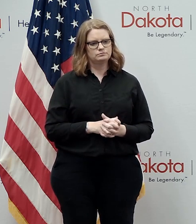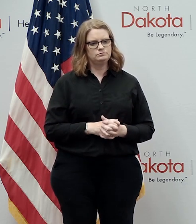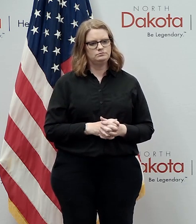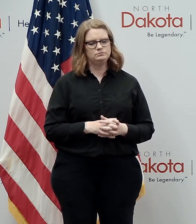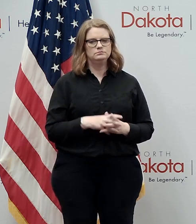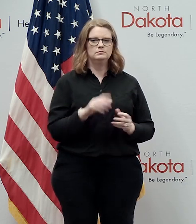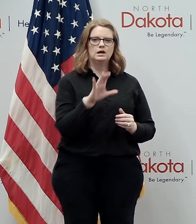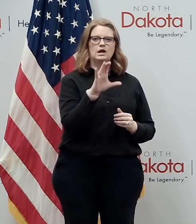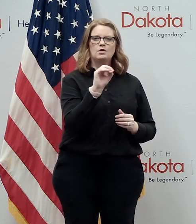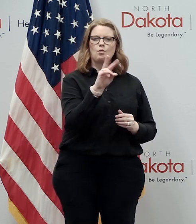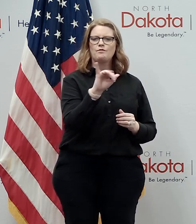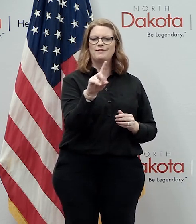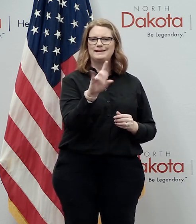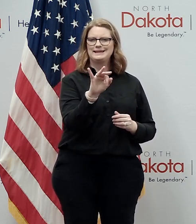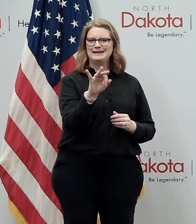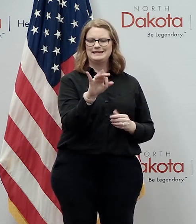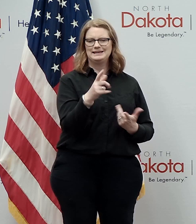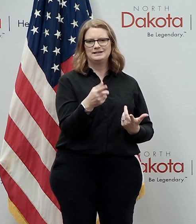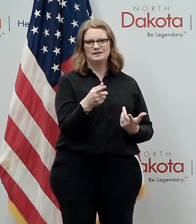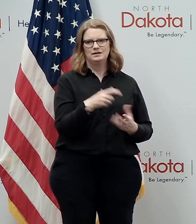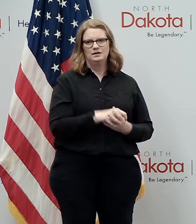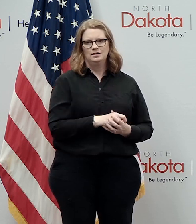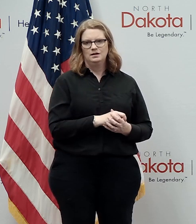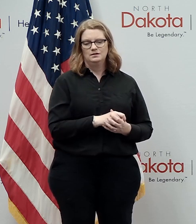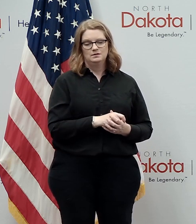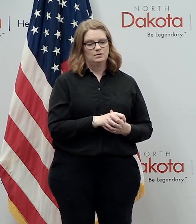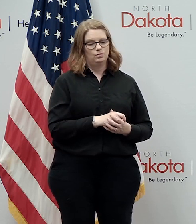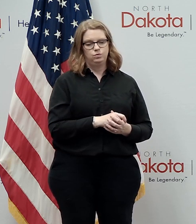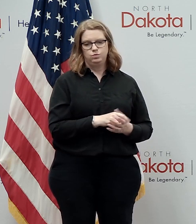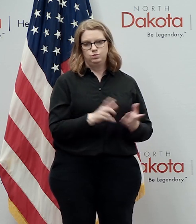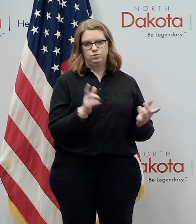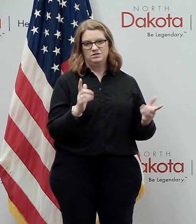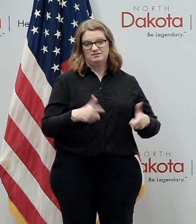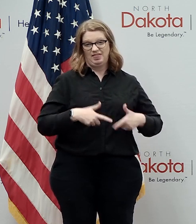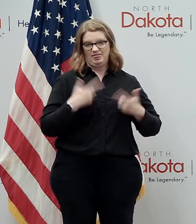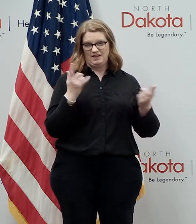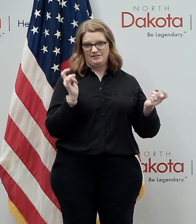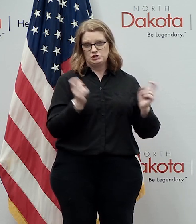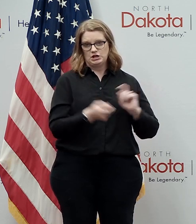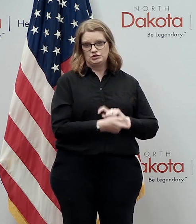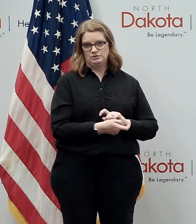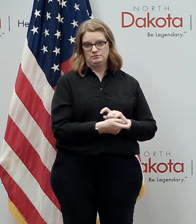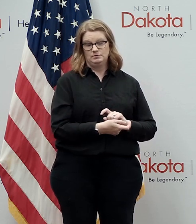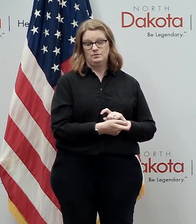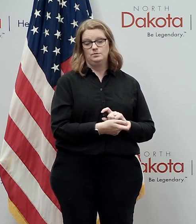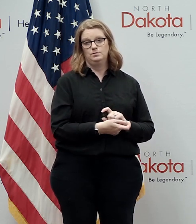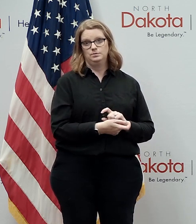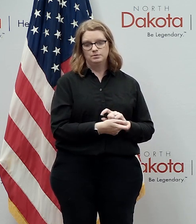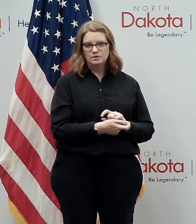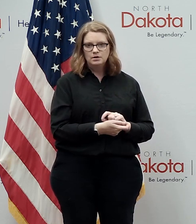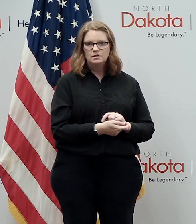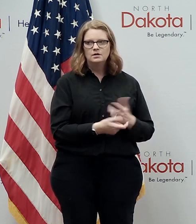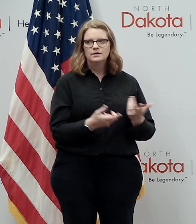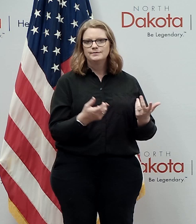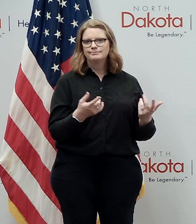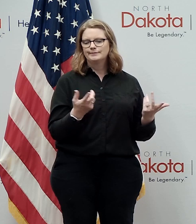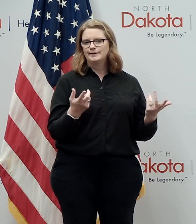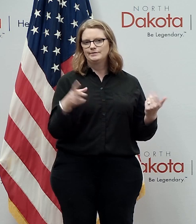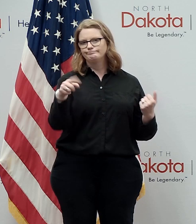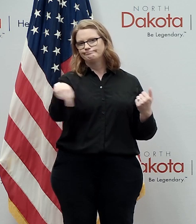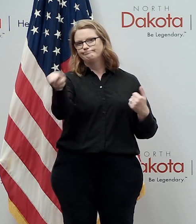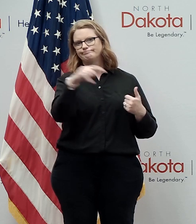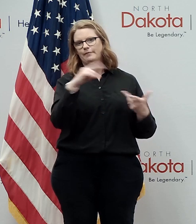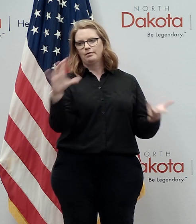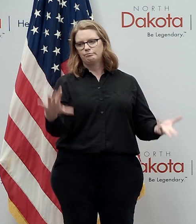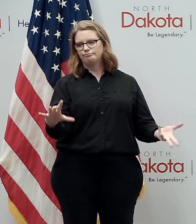covet 19 i think we all know has been uh changing life for all of us and for people that have had disruptions uh whether